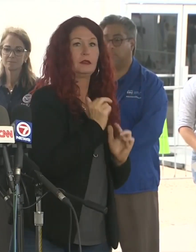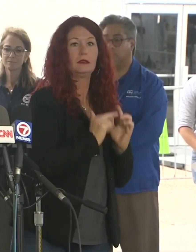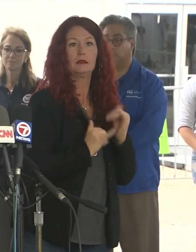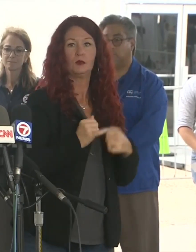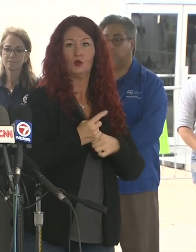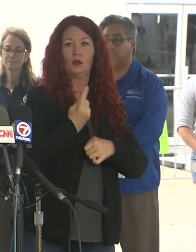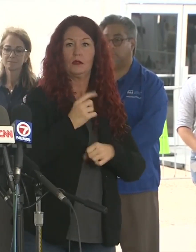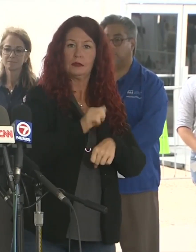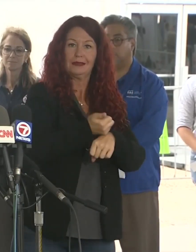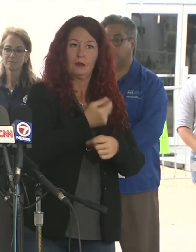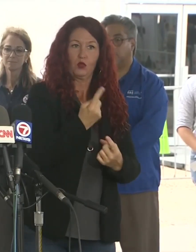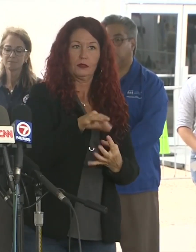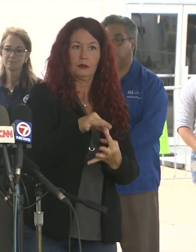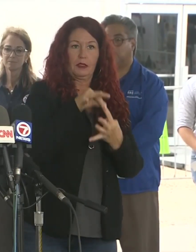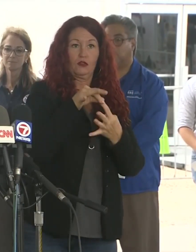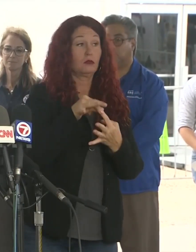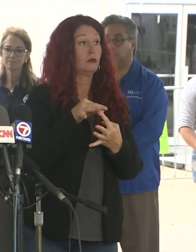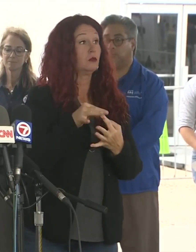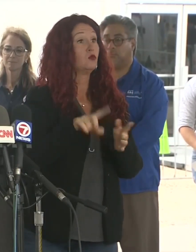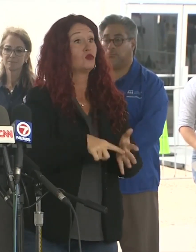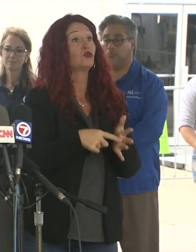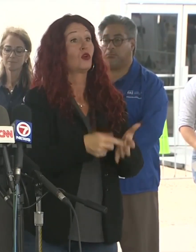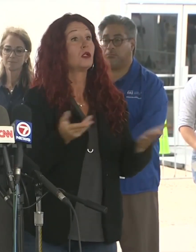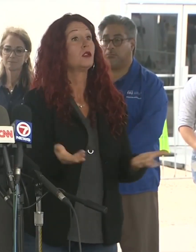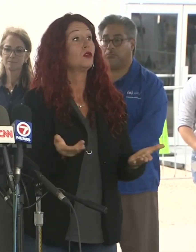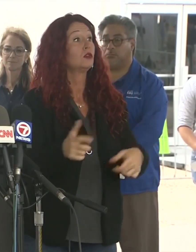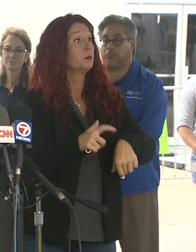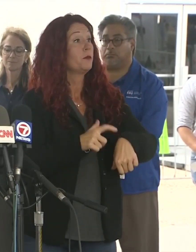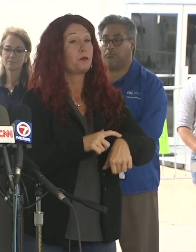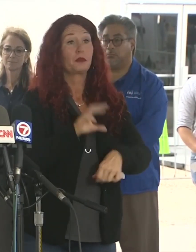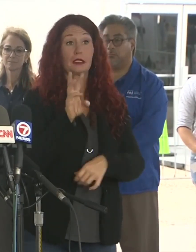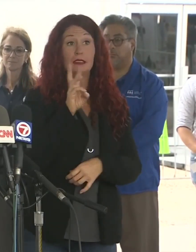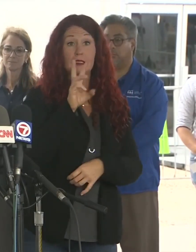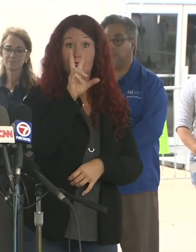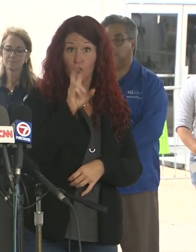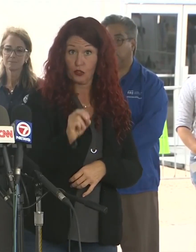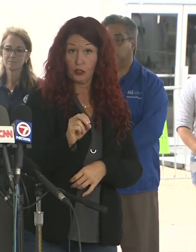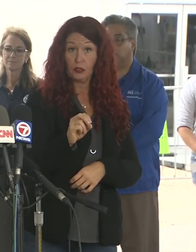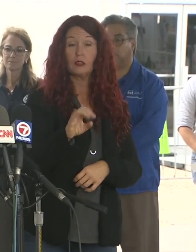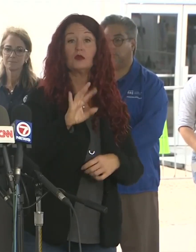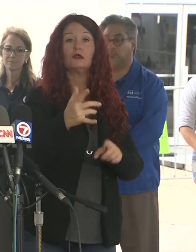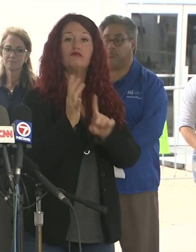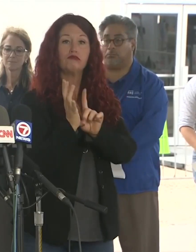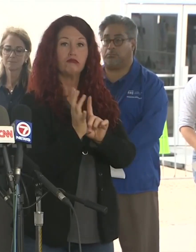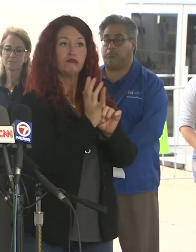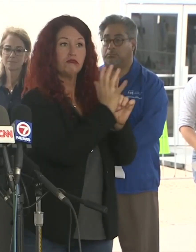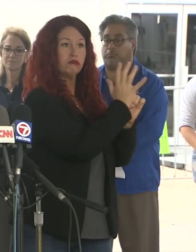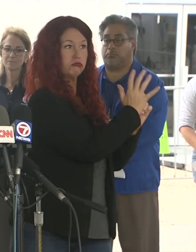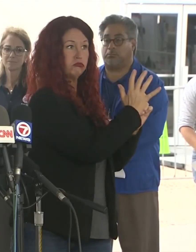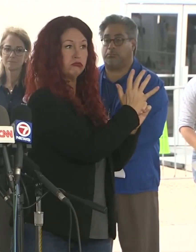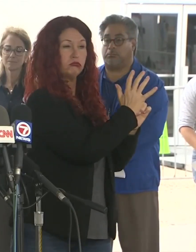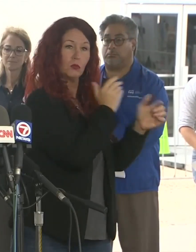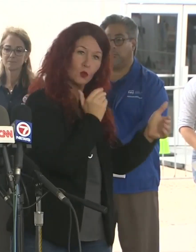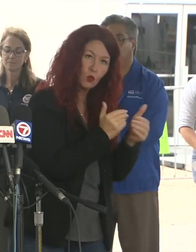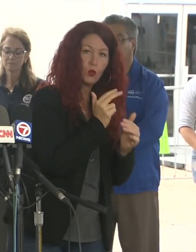at 6.30 p.m. and we will facilitate your visit to the site.